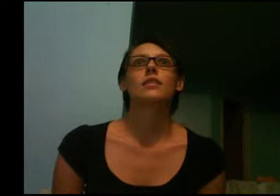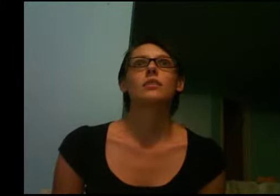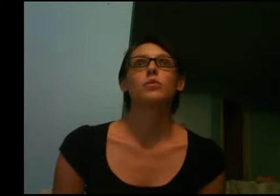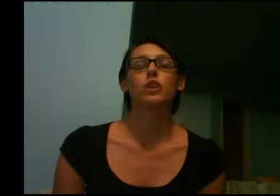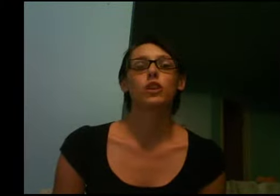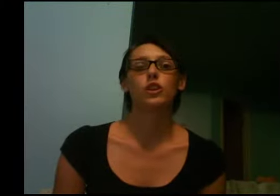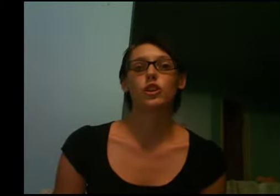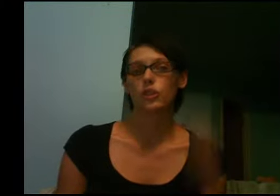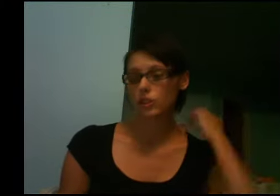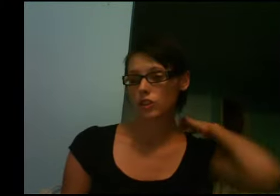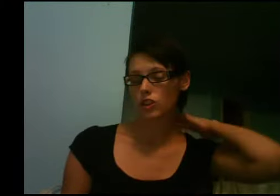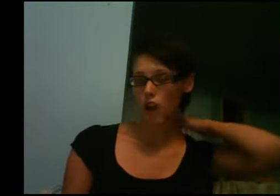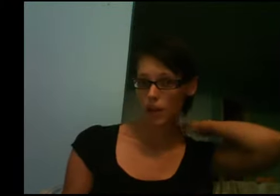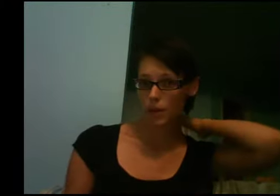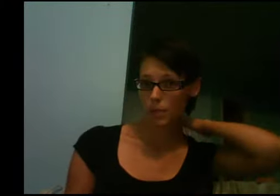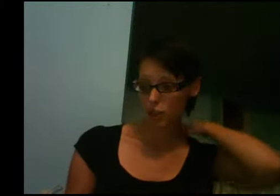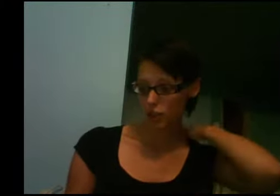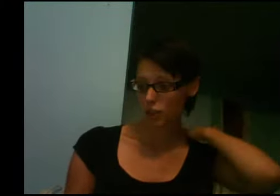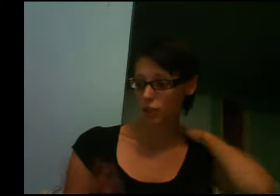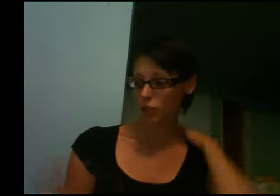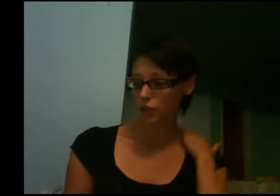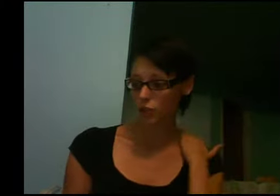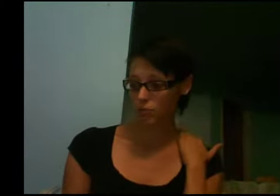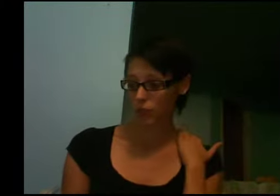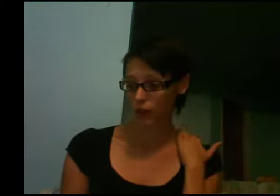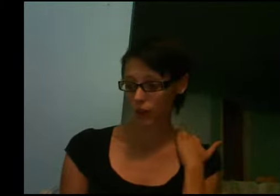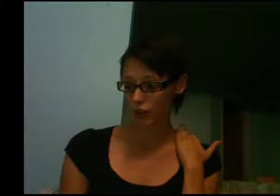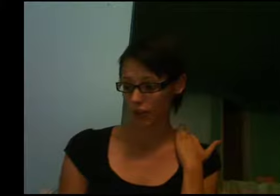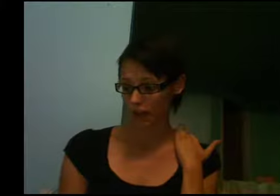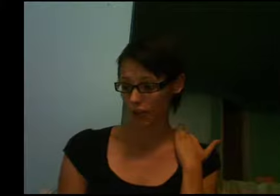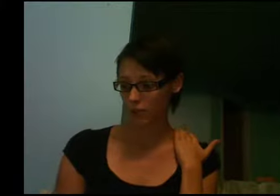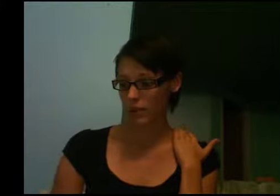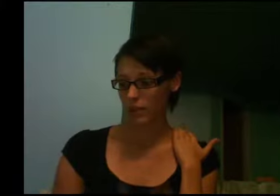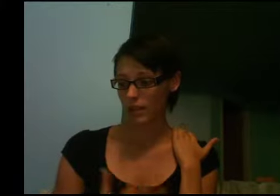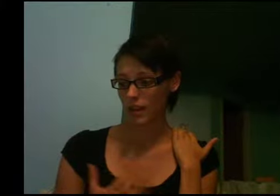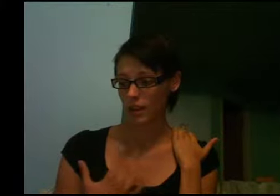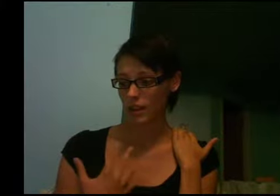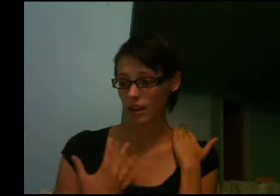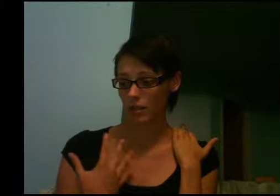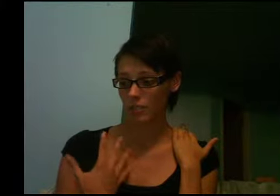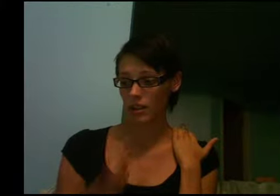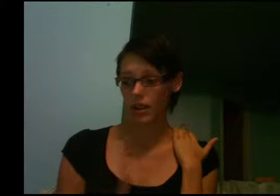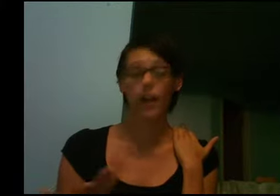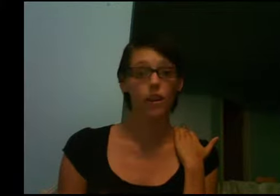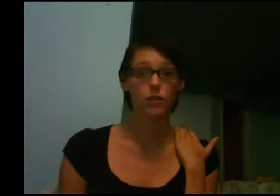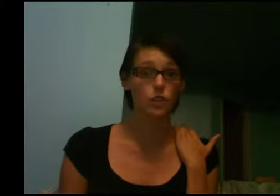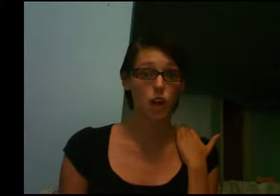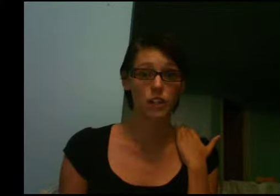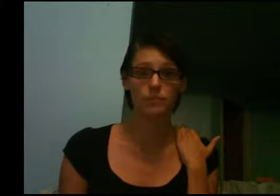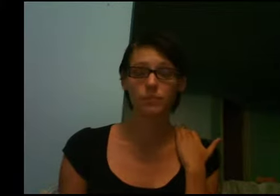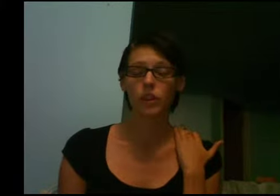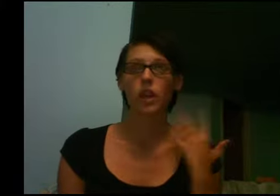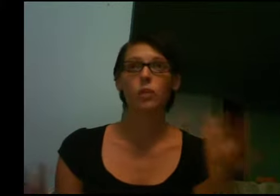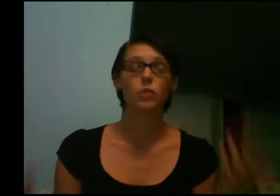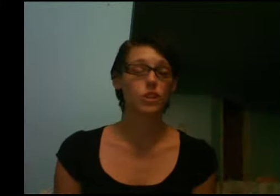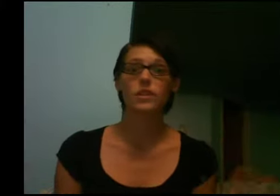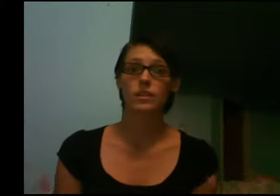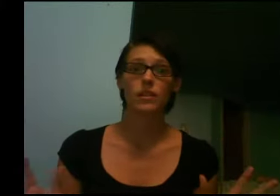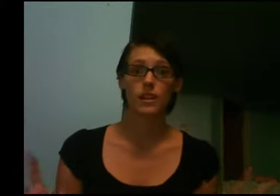when you're talking about a person, so the first part that you have is that I love your daughter, which isn't in